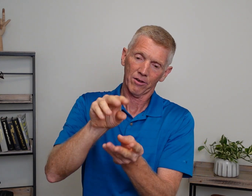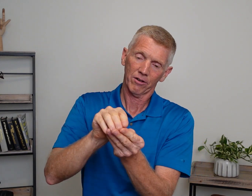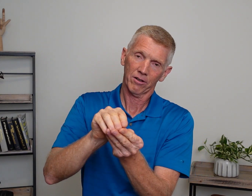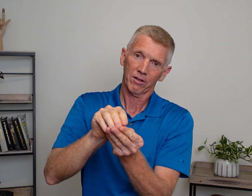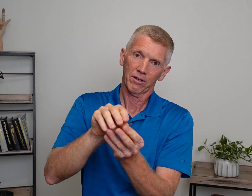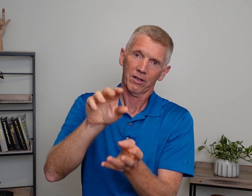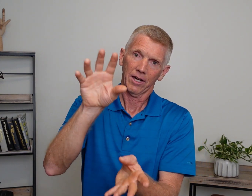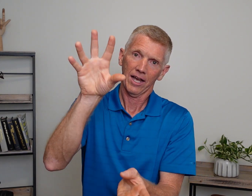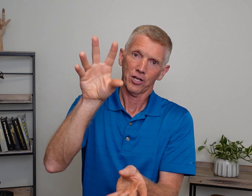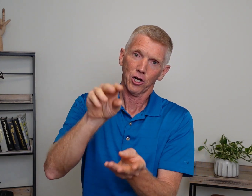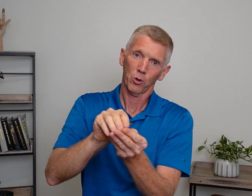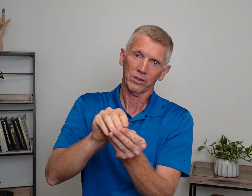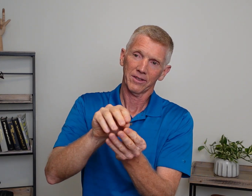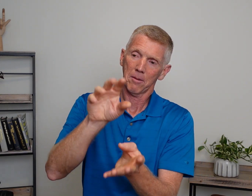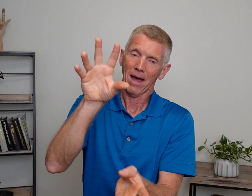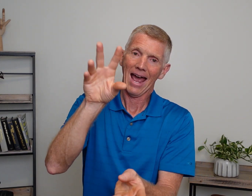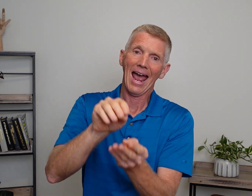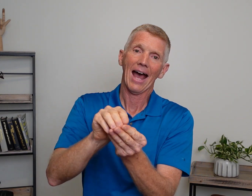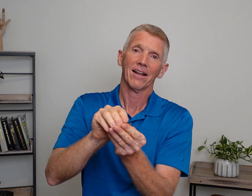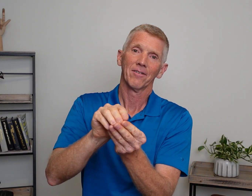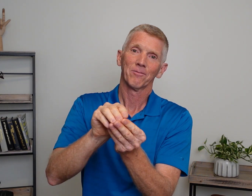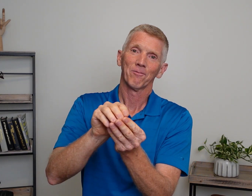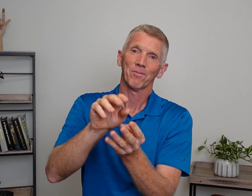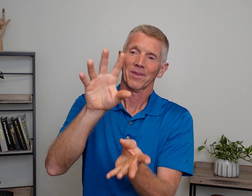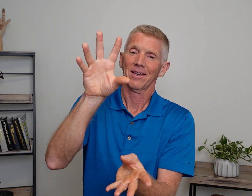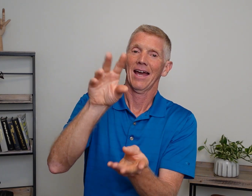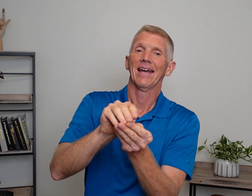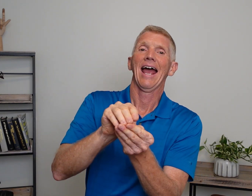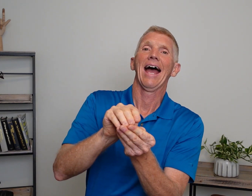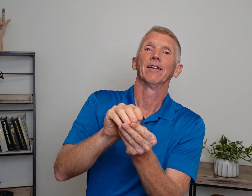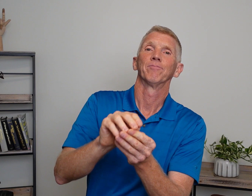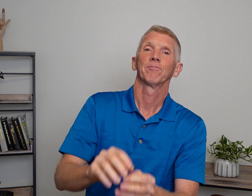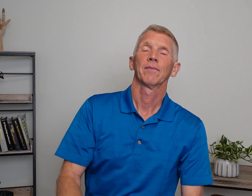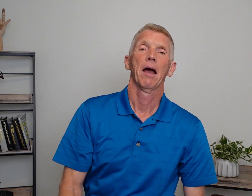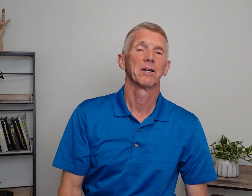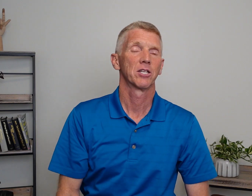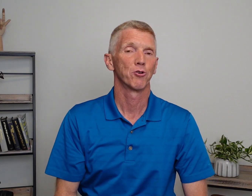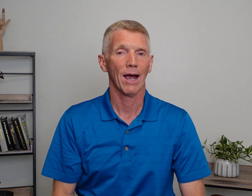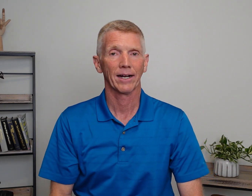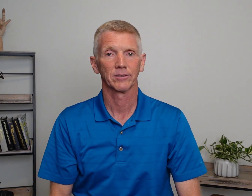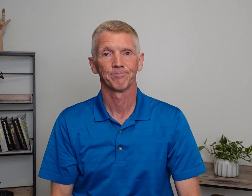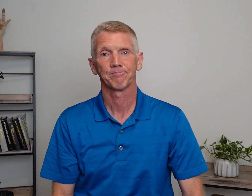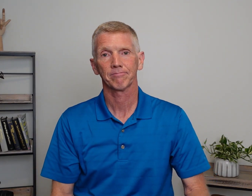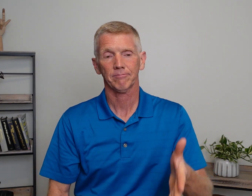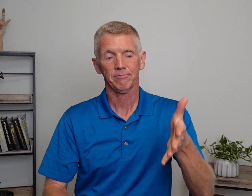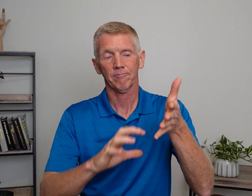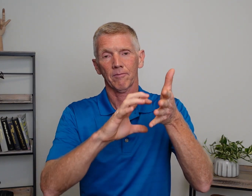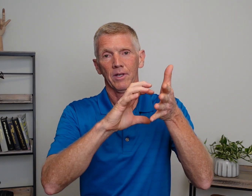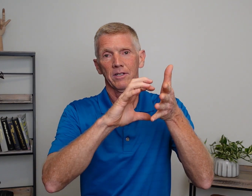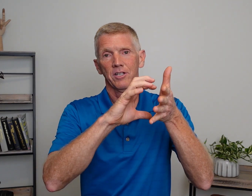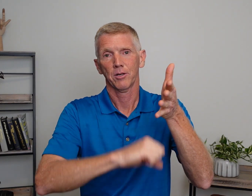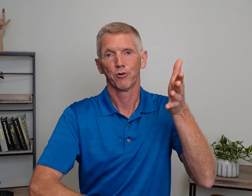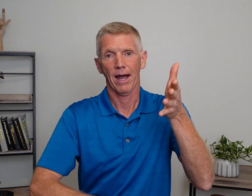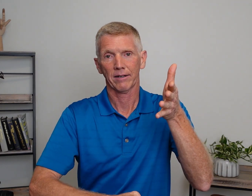and totaling them. Add. Okay? Add. How about subtract? Subtract.